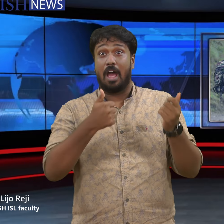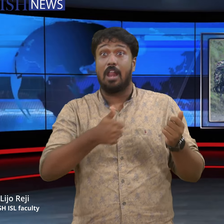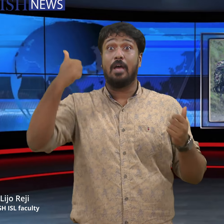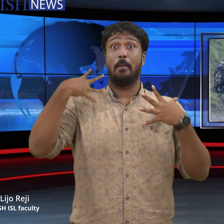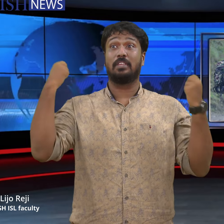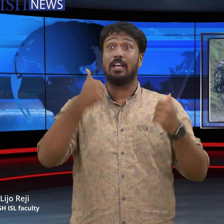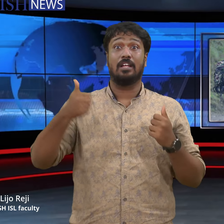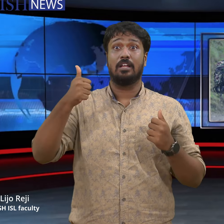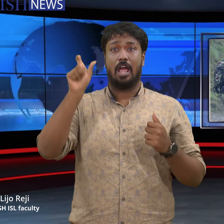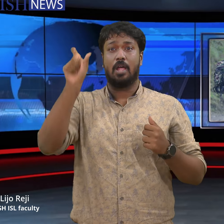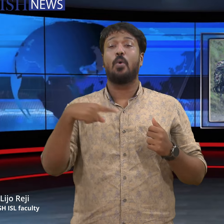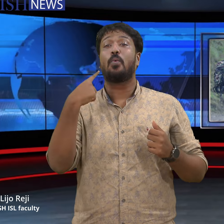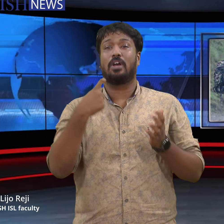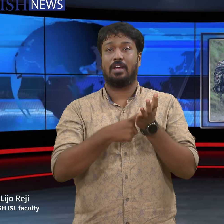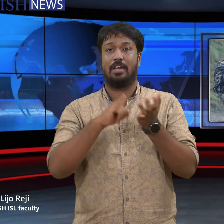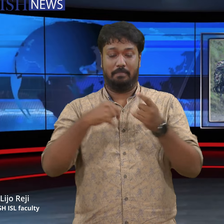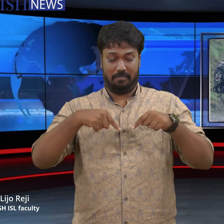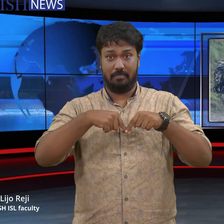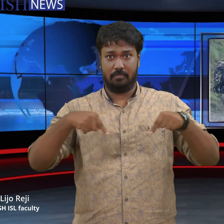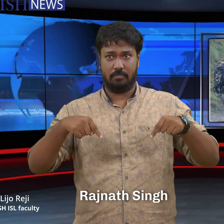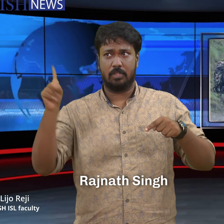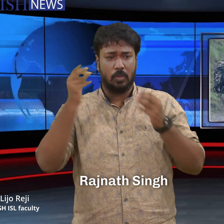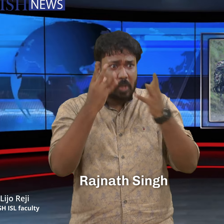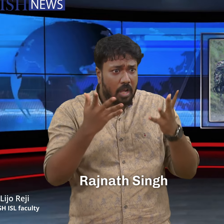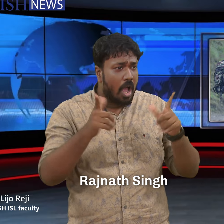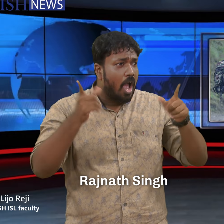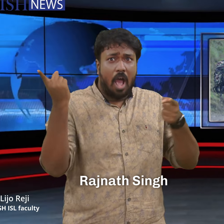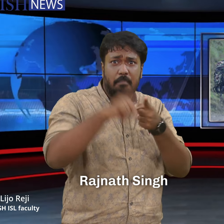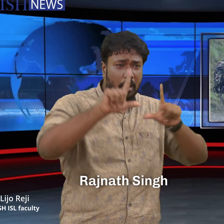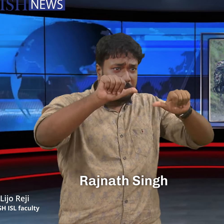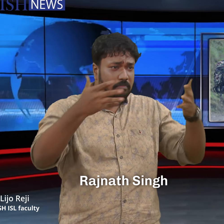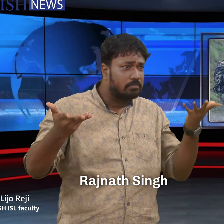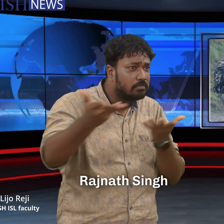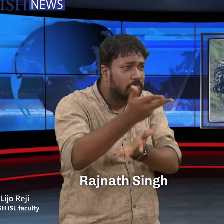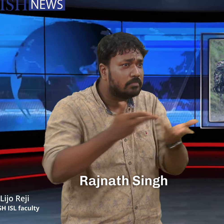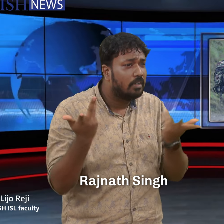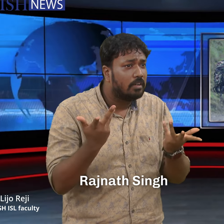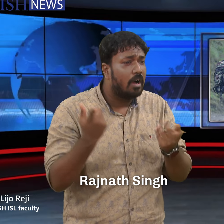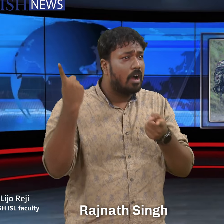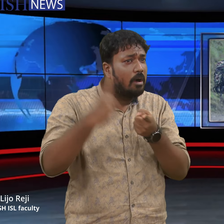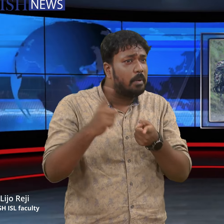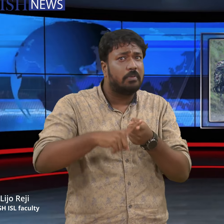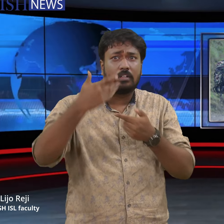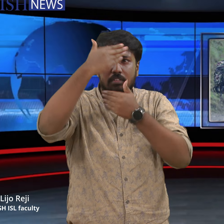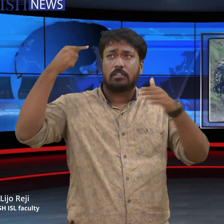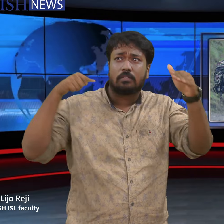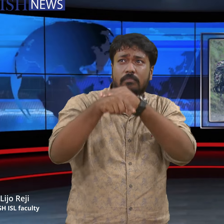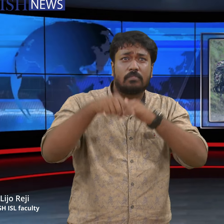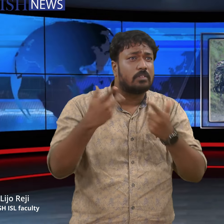Naik D. Rajesh, Sepoy Bijendra and Sepoy Ajay. This is the latest in a series of militant attacks over the